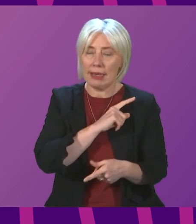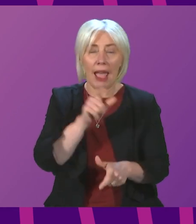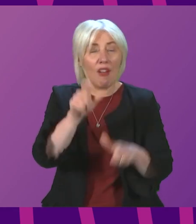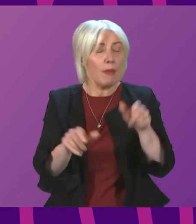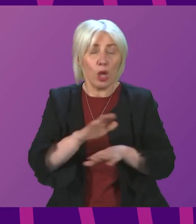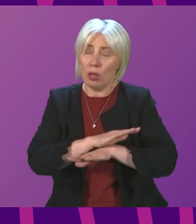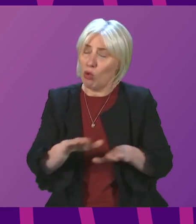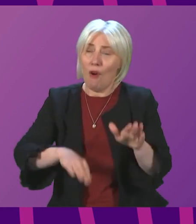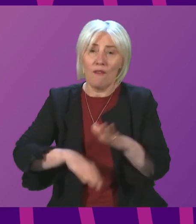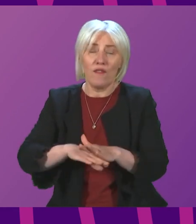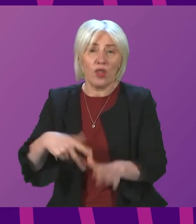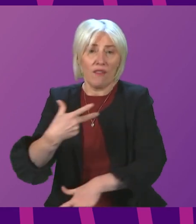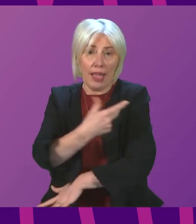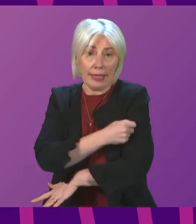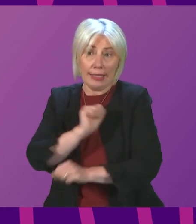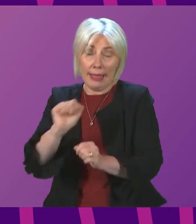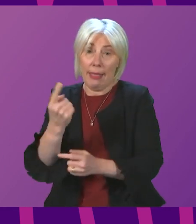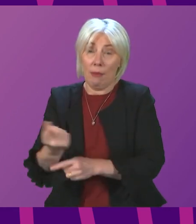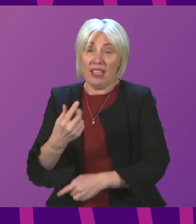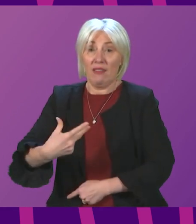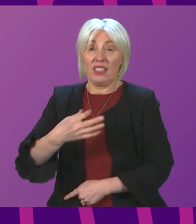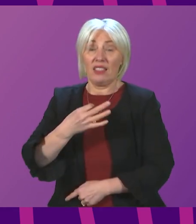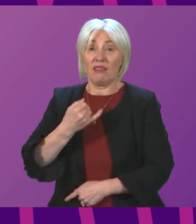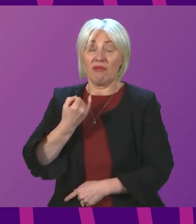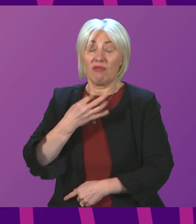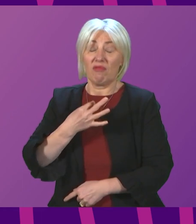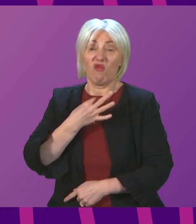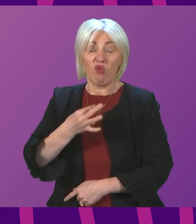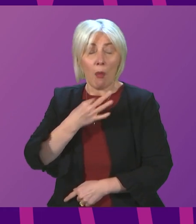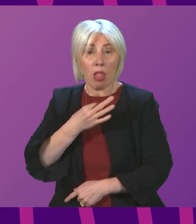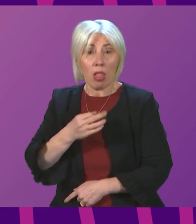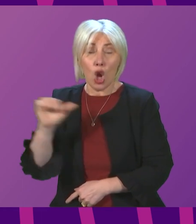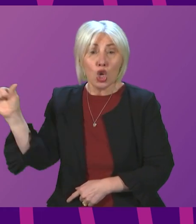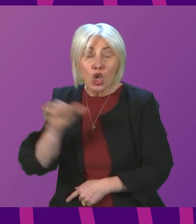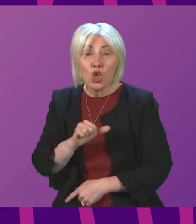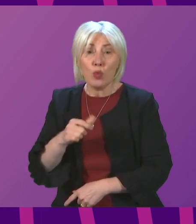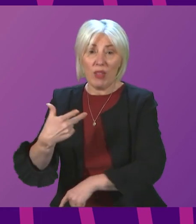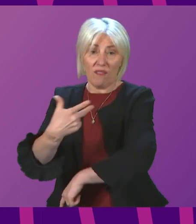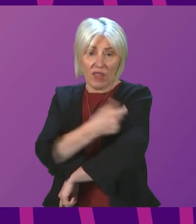vaccinated and therefore more vulnerable should be vaccinated and boosted? First Minister.